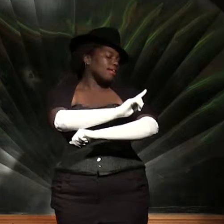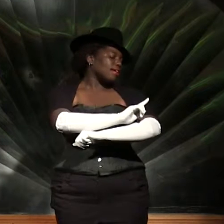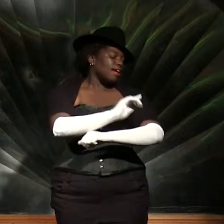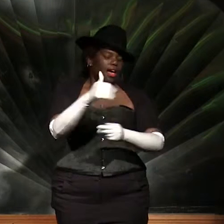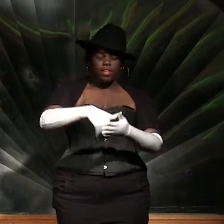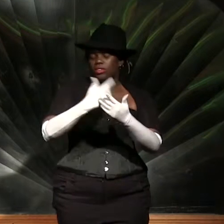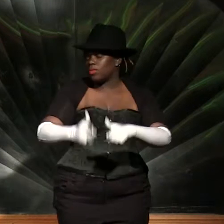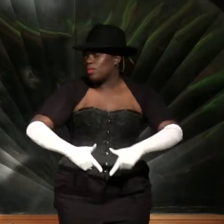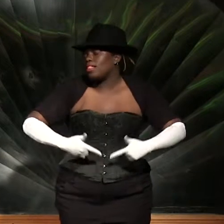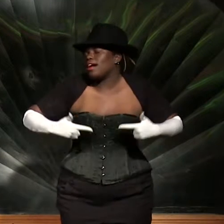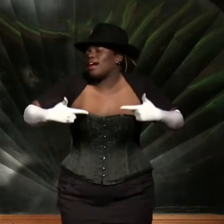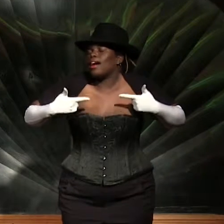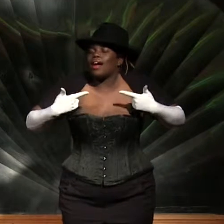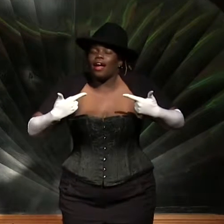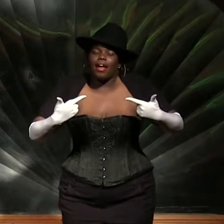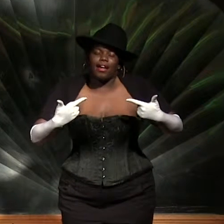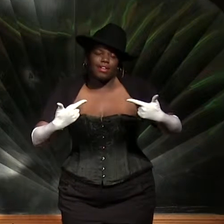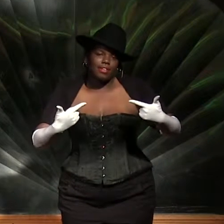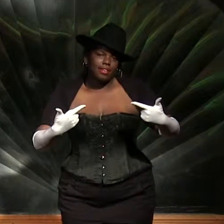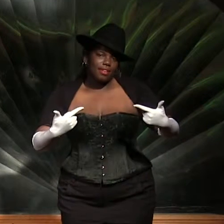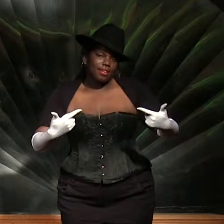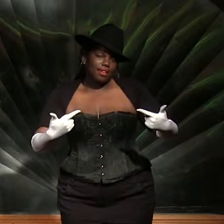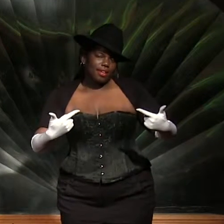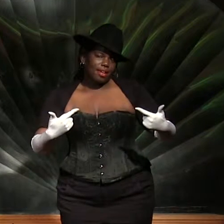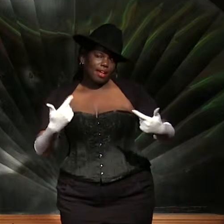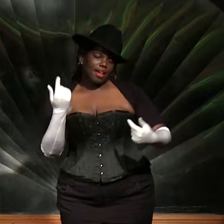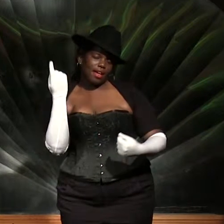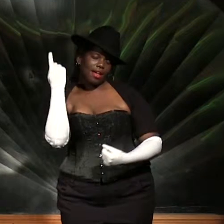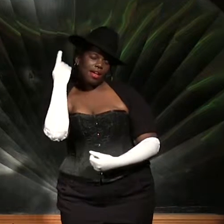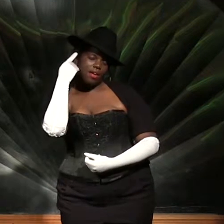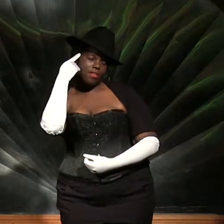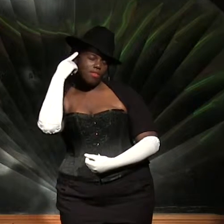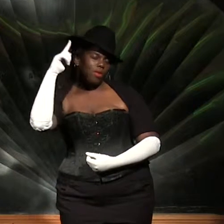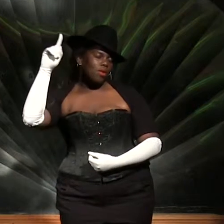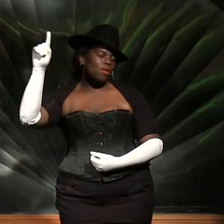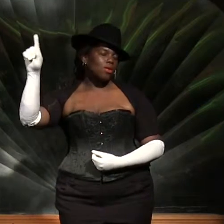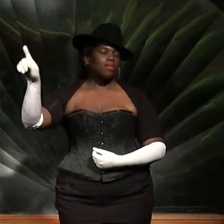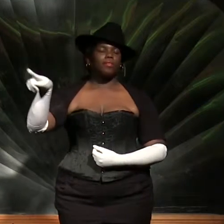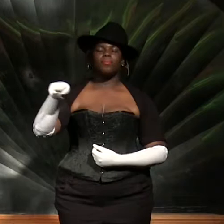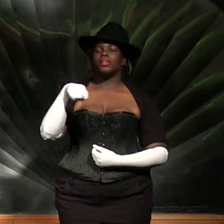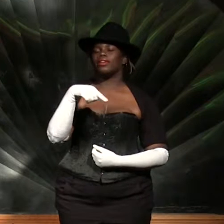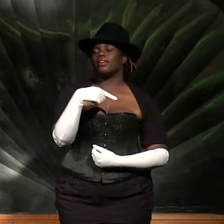it's a new life For me